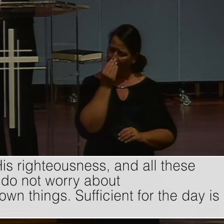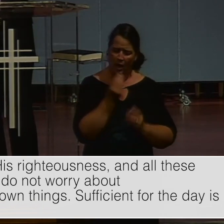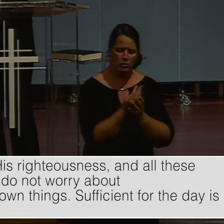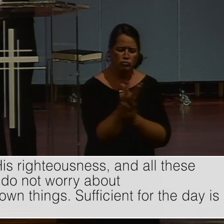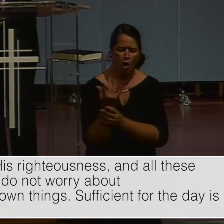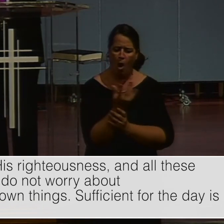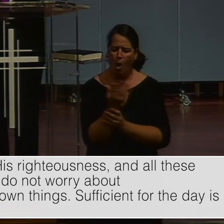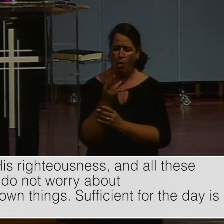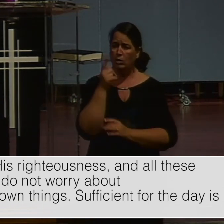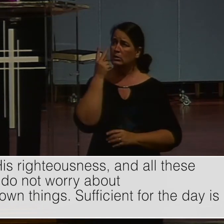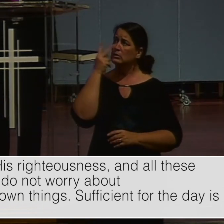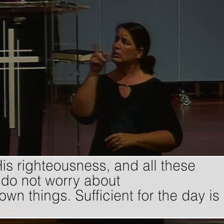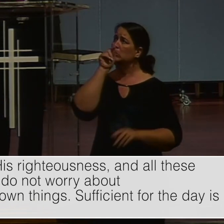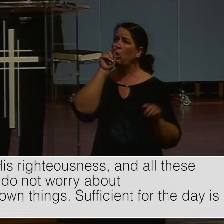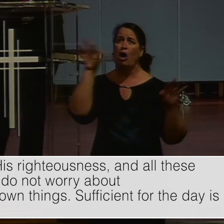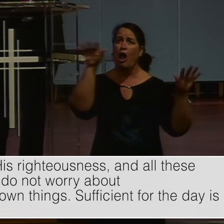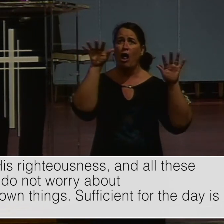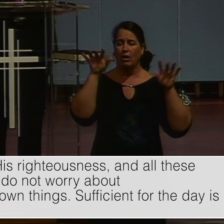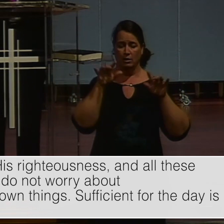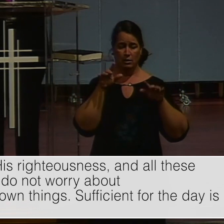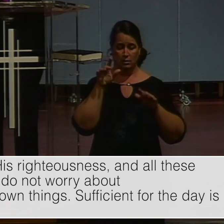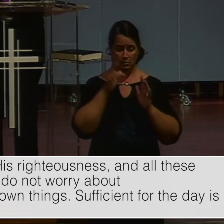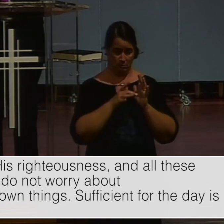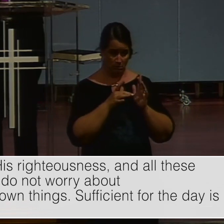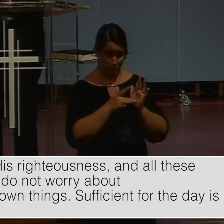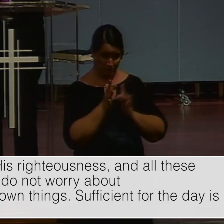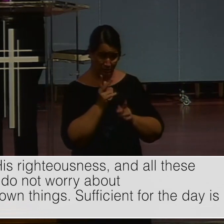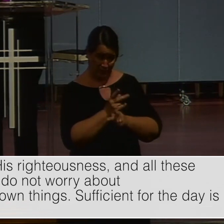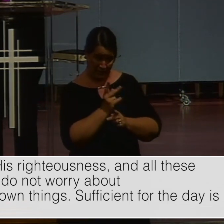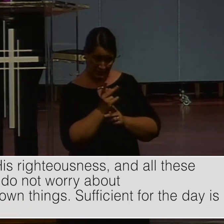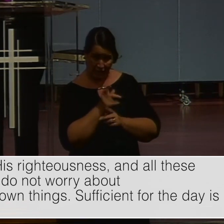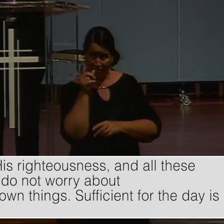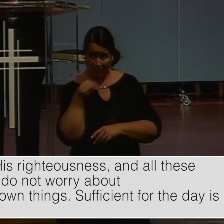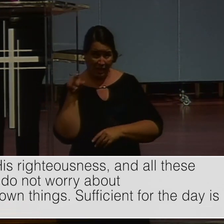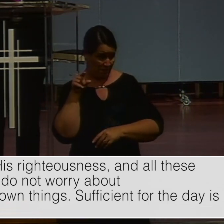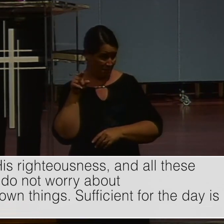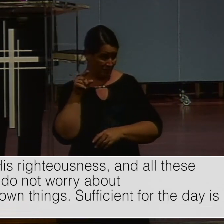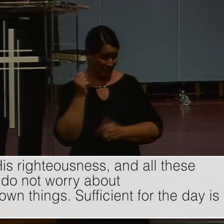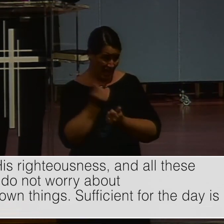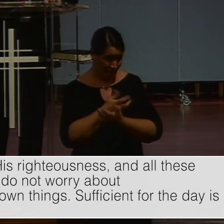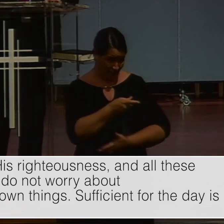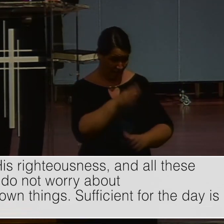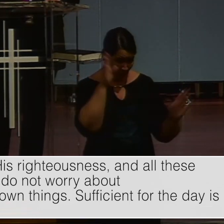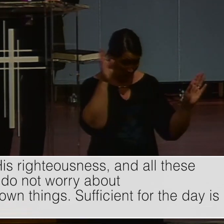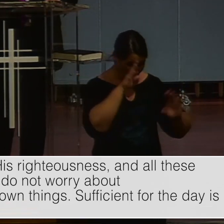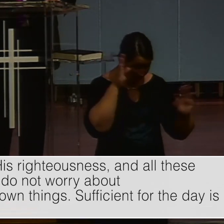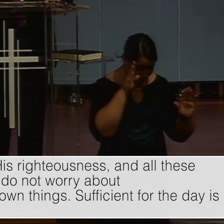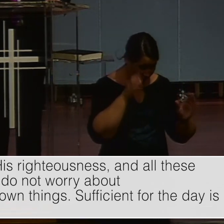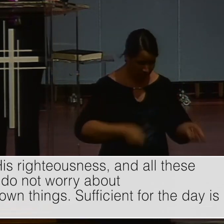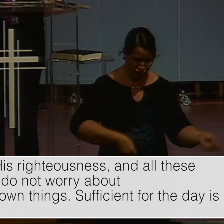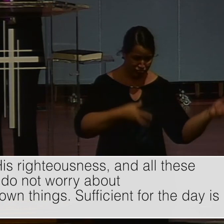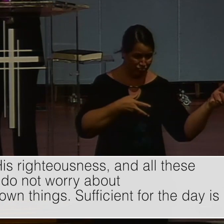provides for the foul of the air. Seek first the kingdom of God, his righteousness. And what is the promise? And all these things shall be